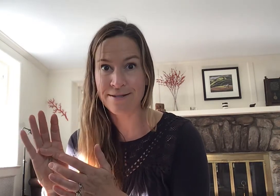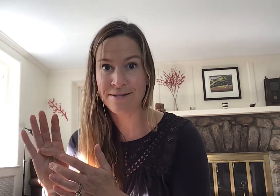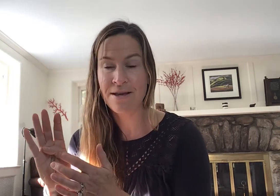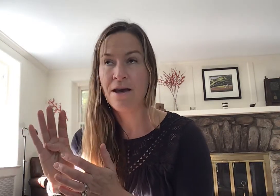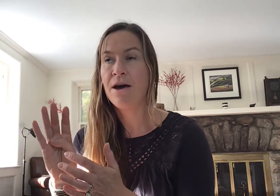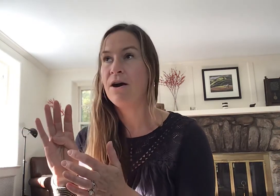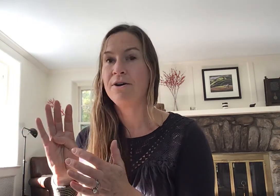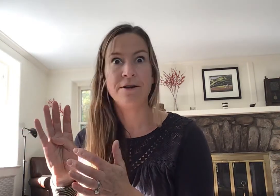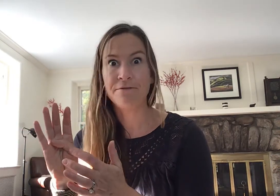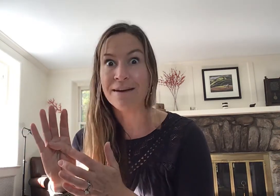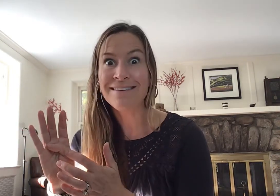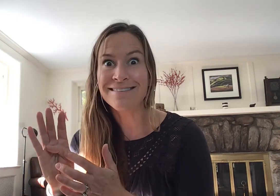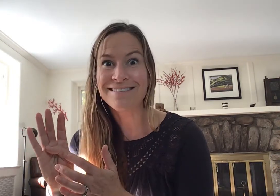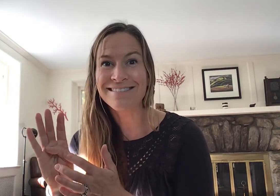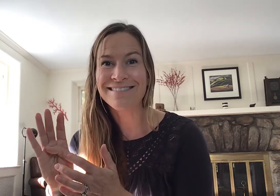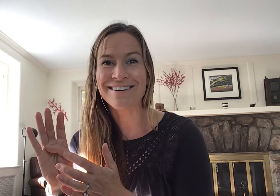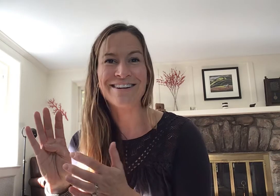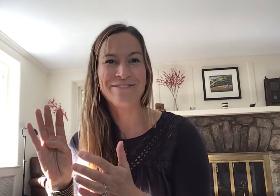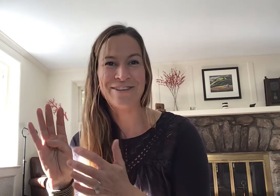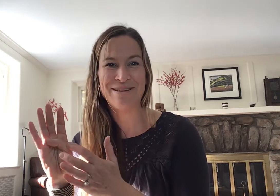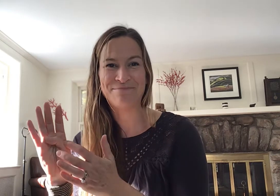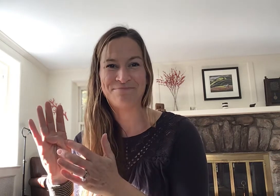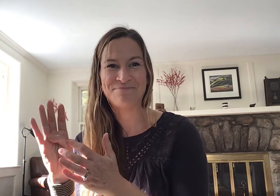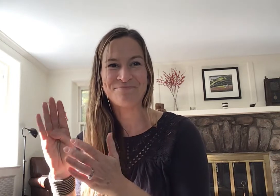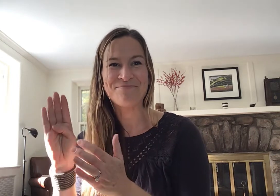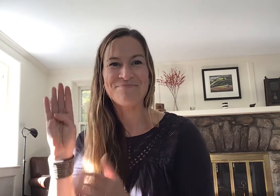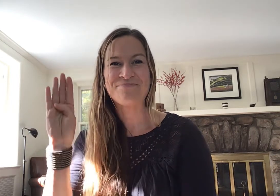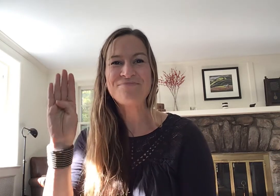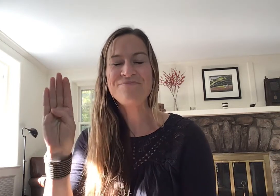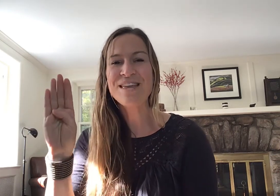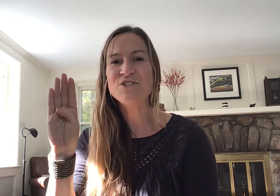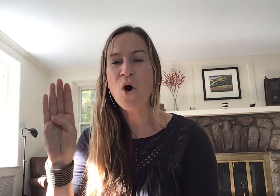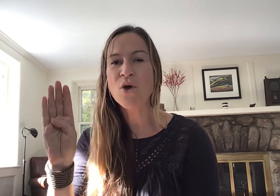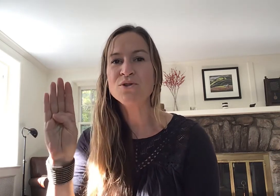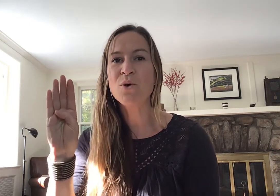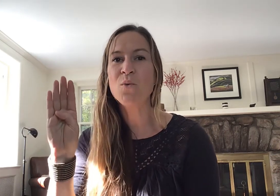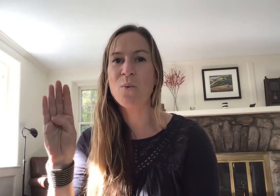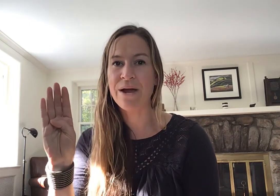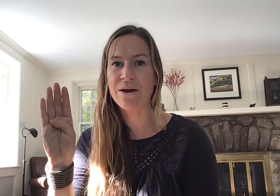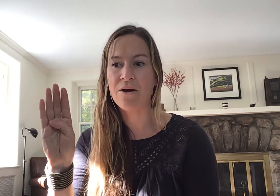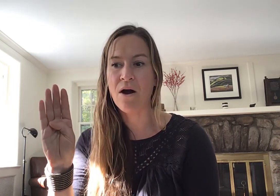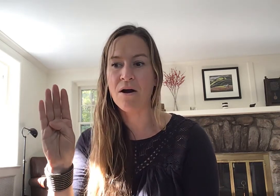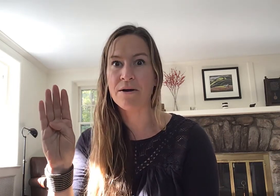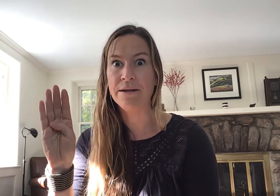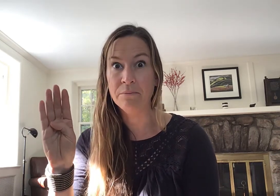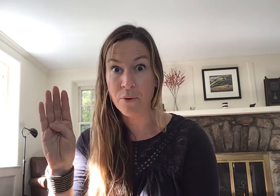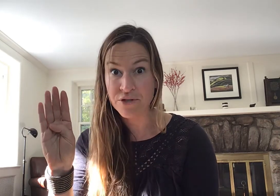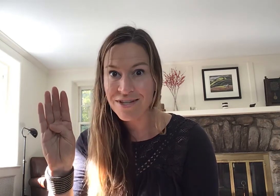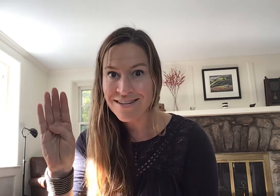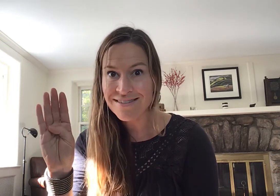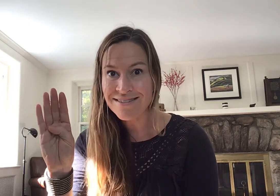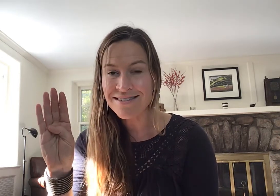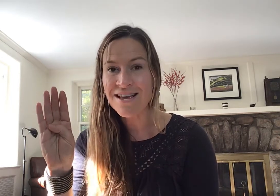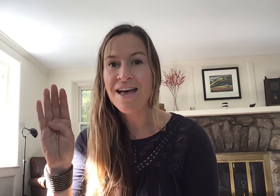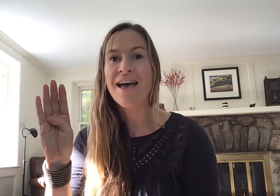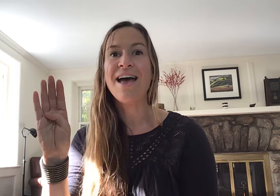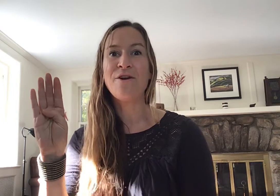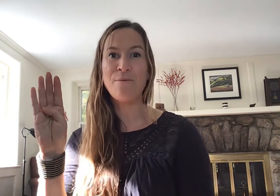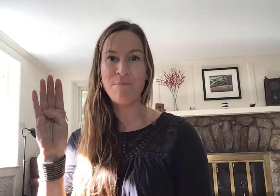are you gonna fight are you gonna flight it's also where our emotions and our